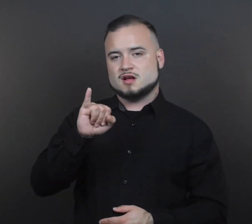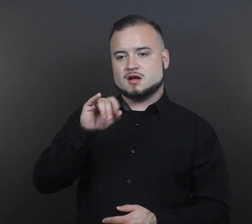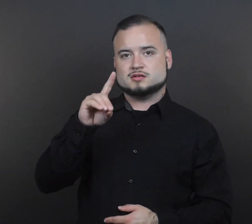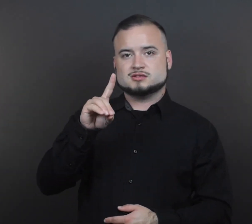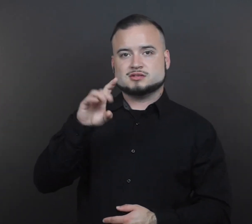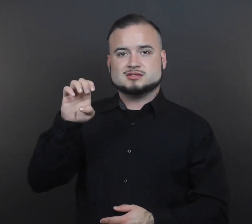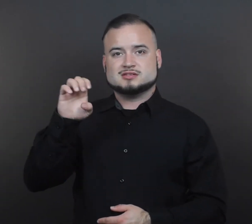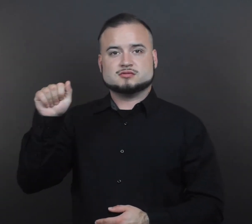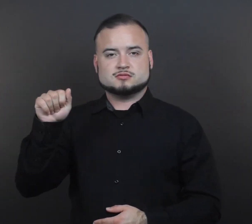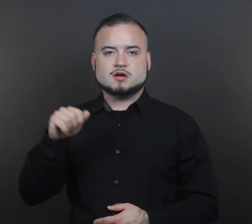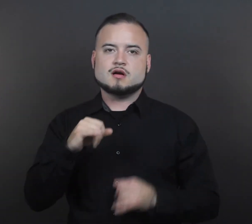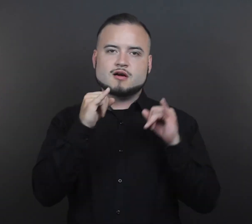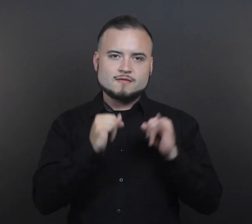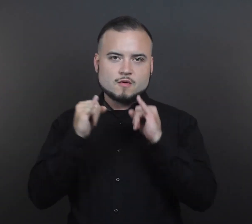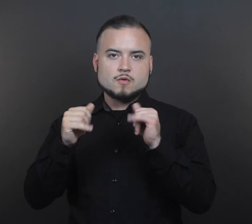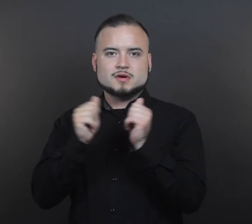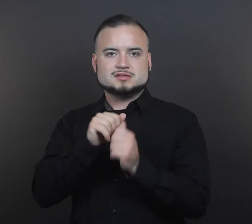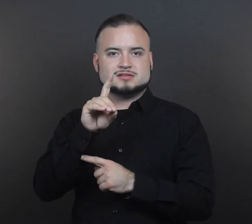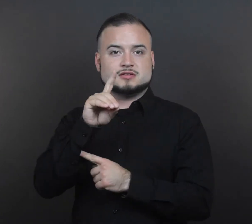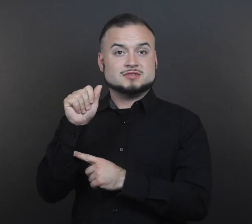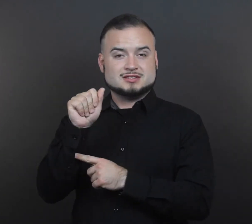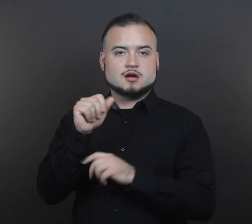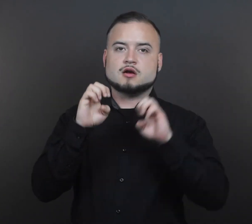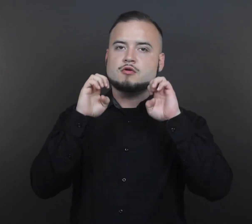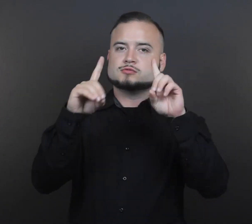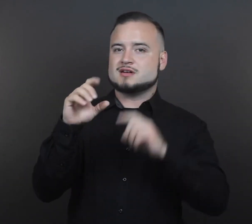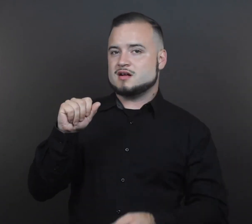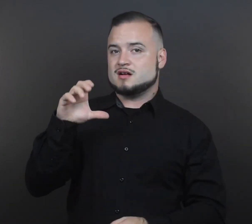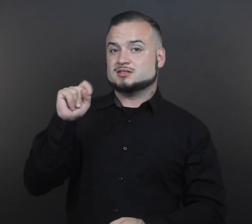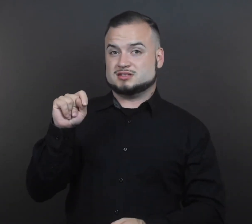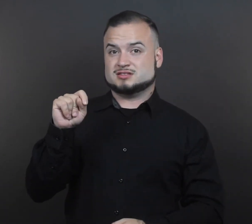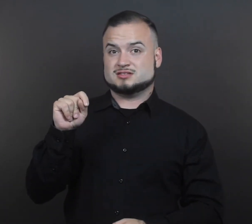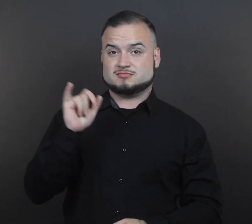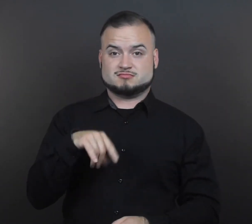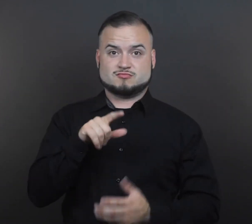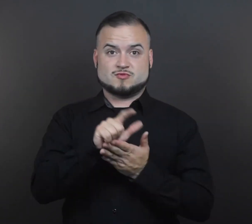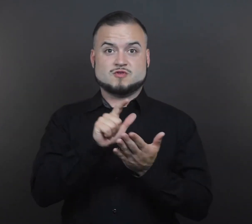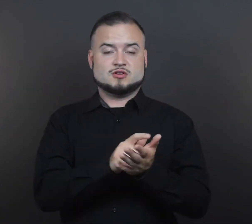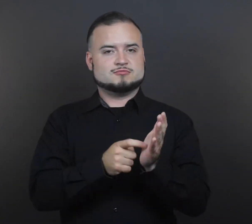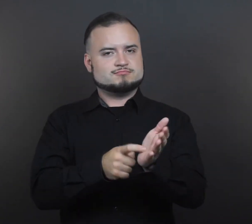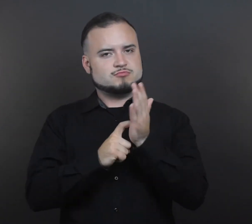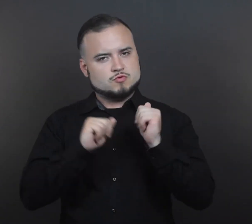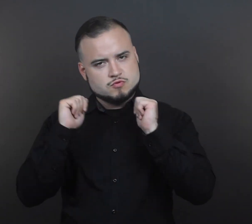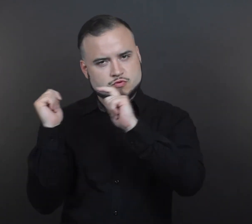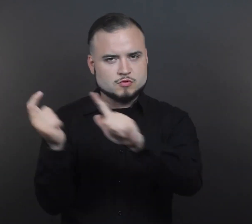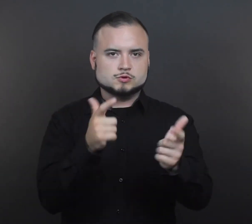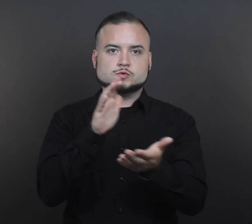The Individuals with Disabilities Education Act requires schools to